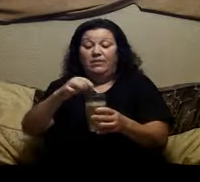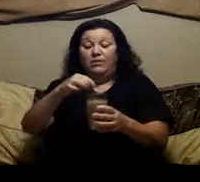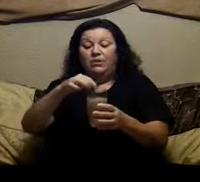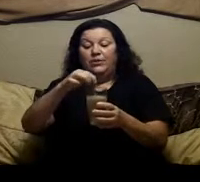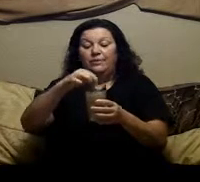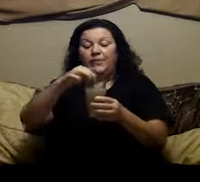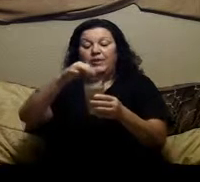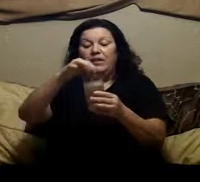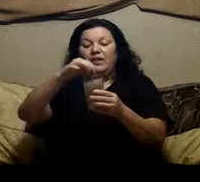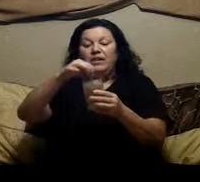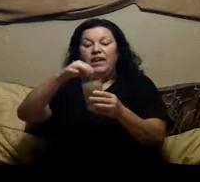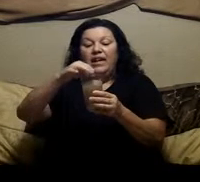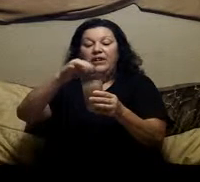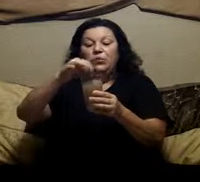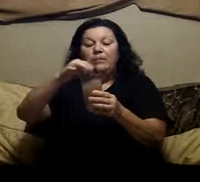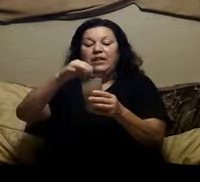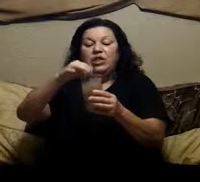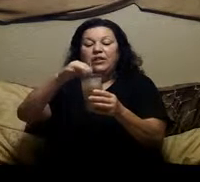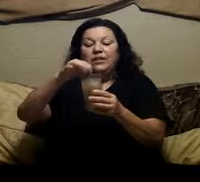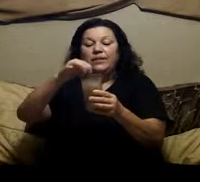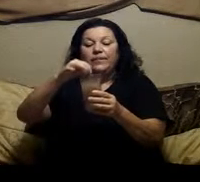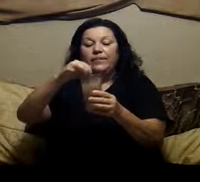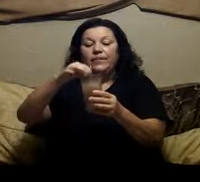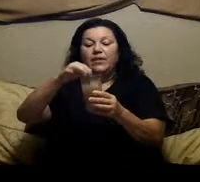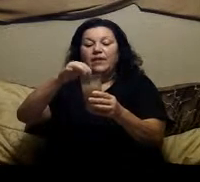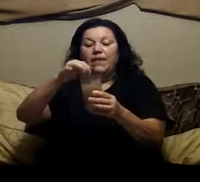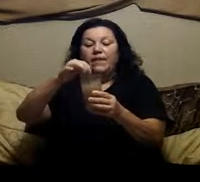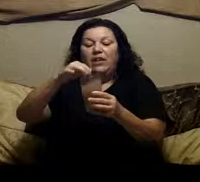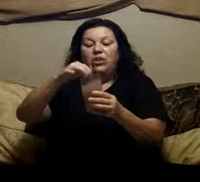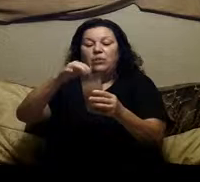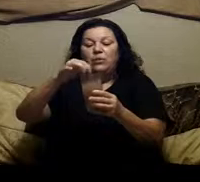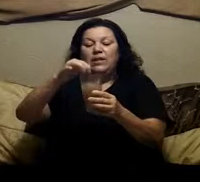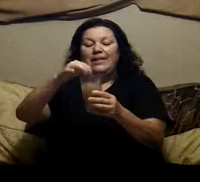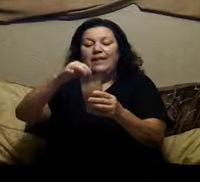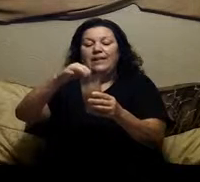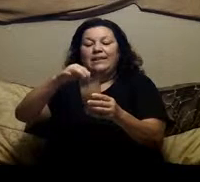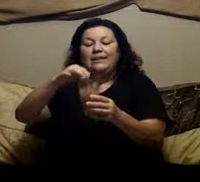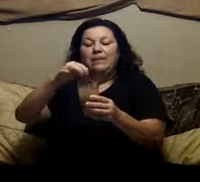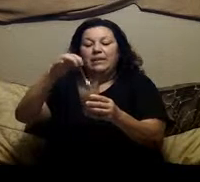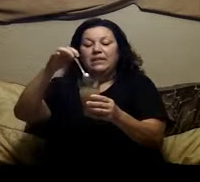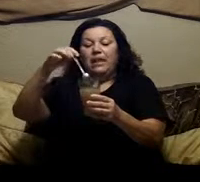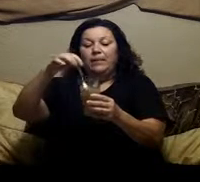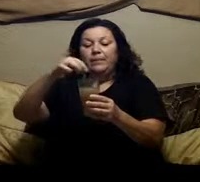stuff in the world Okay, and you want to make sure That you get it nice and mixed up